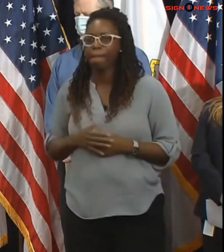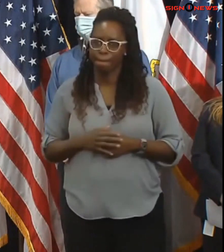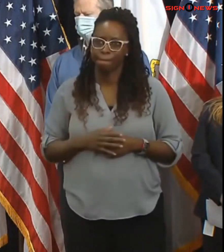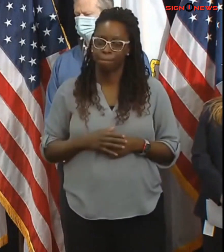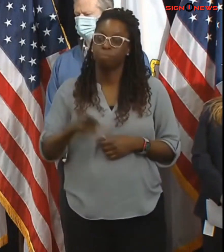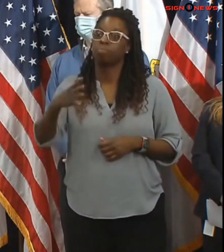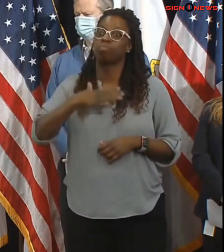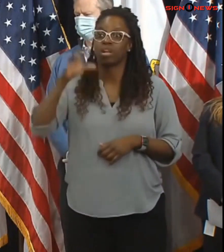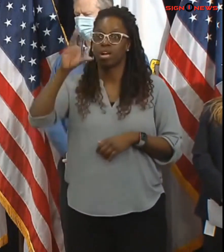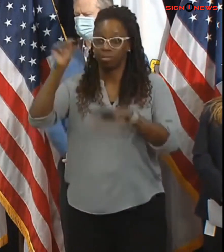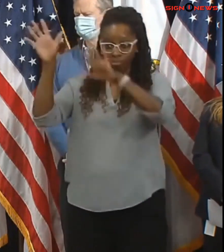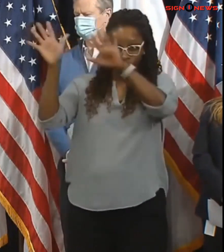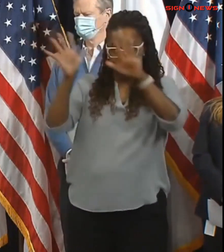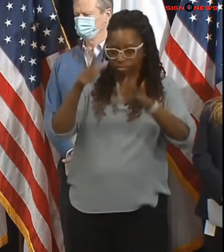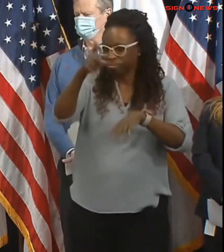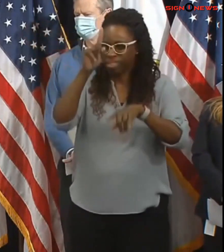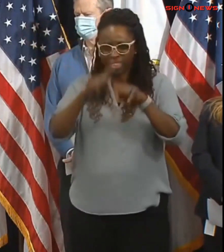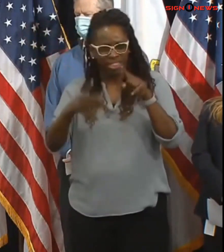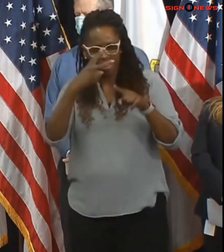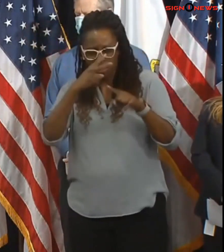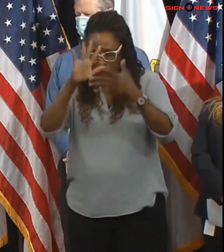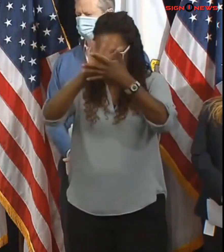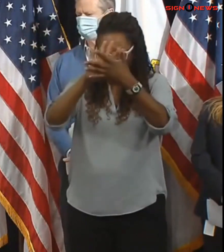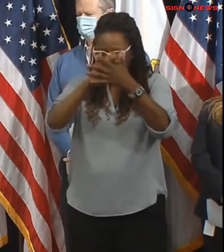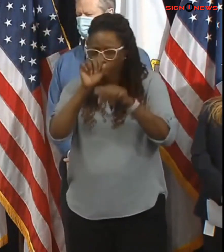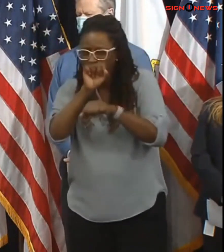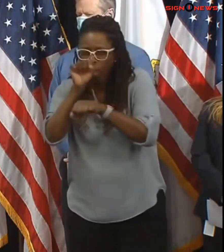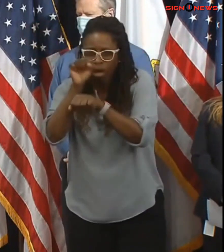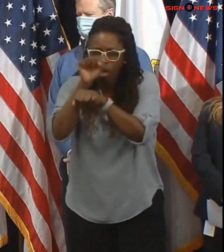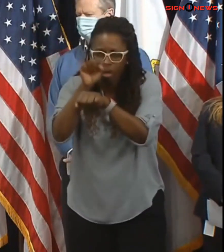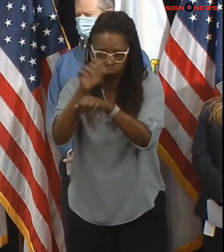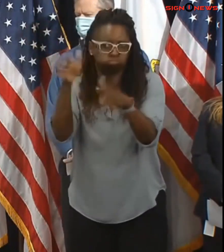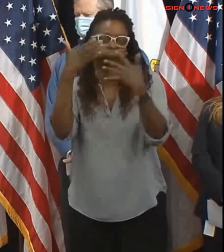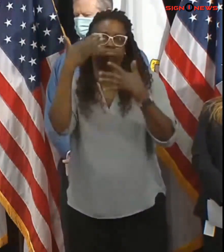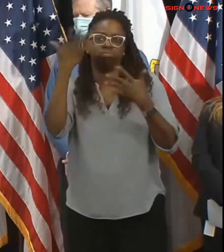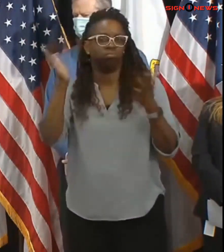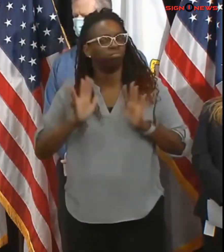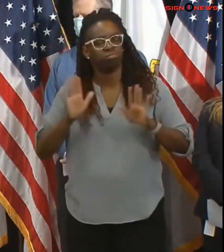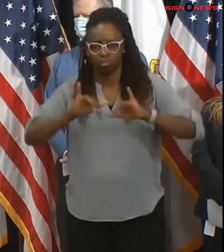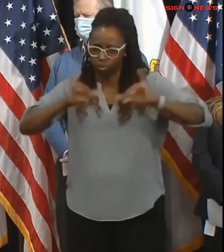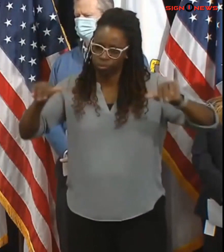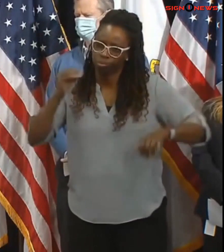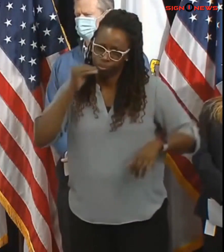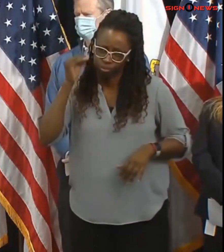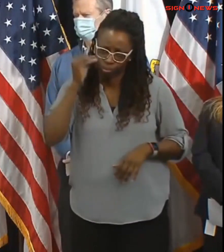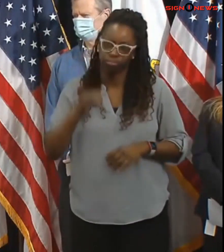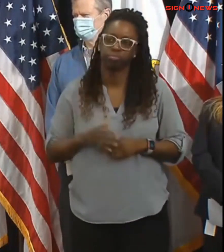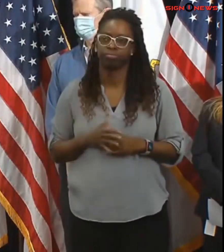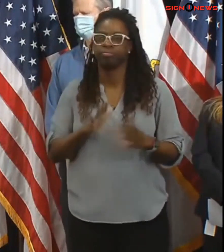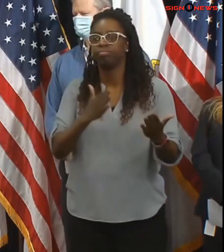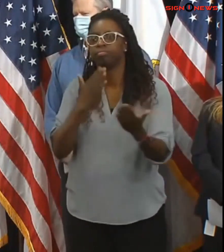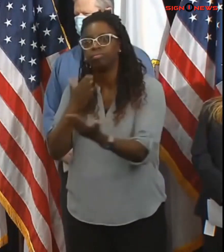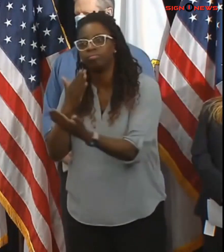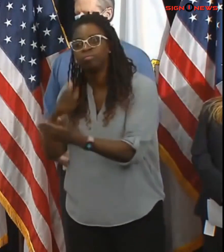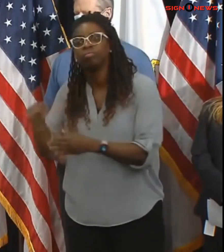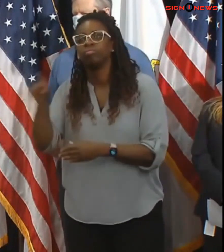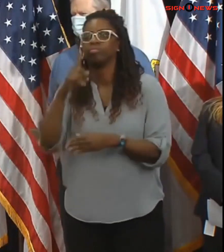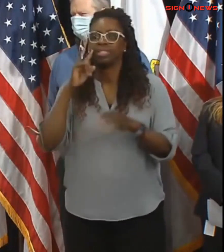travel day we appreciate everyone making safe decisions so we can focus on clearing and treating the roads throughout the state